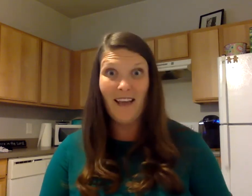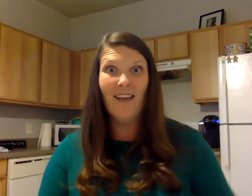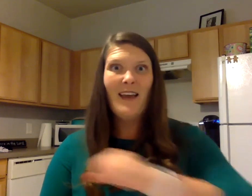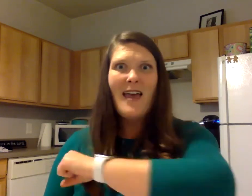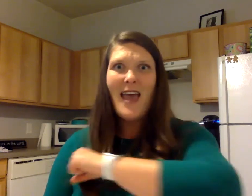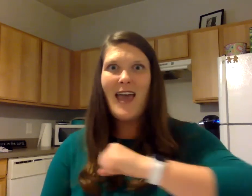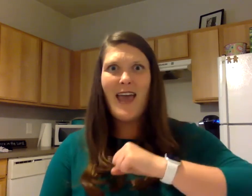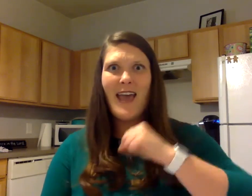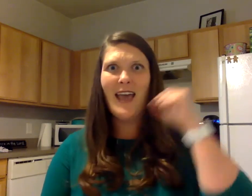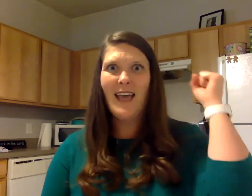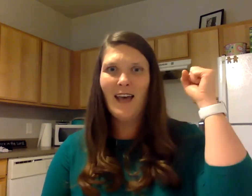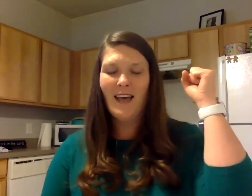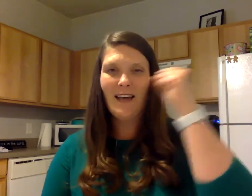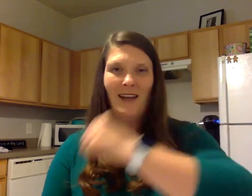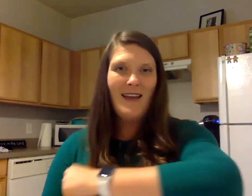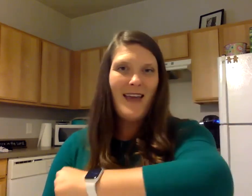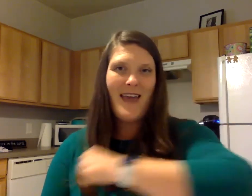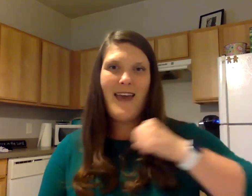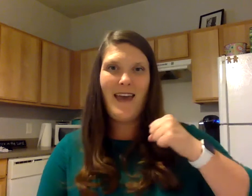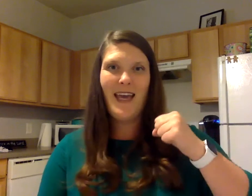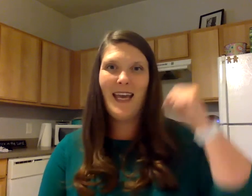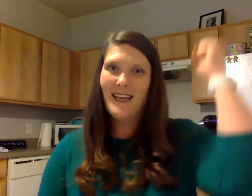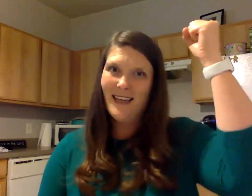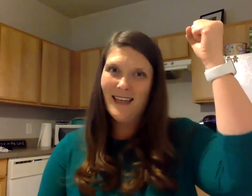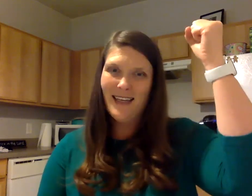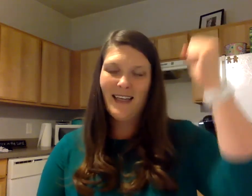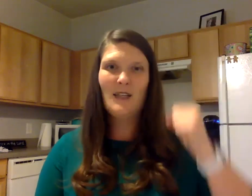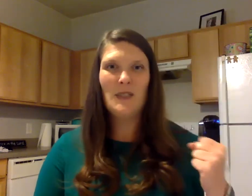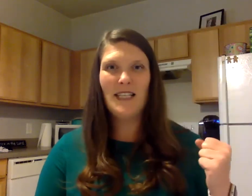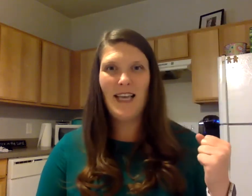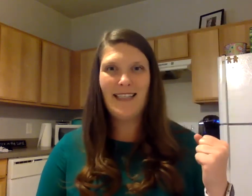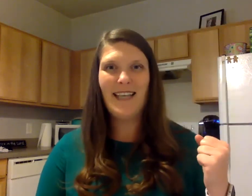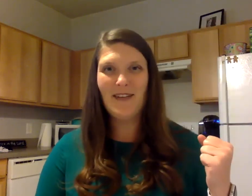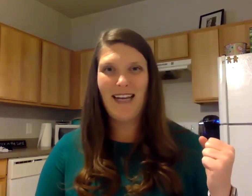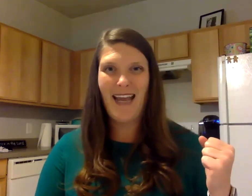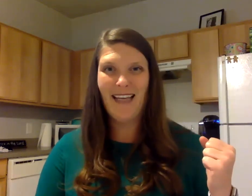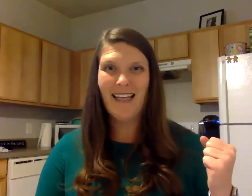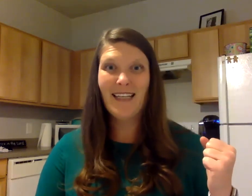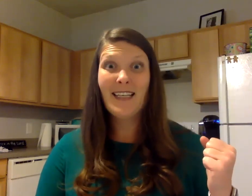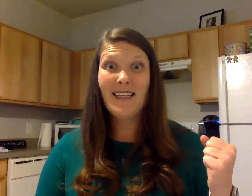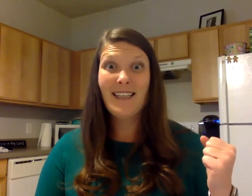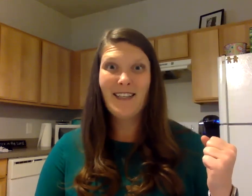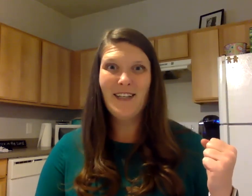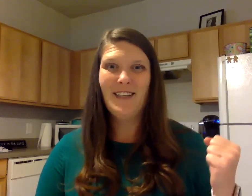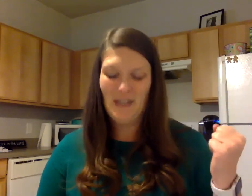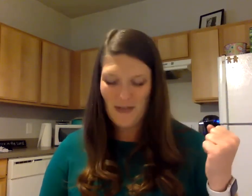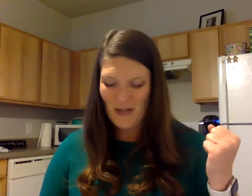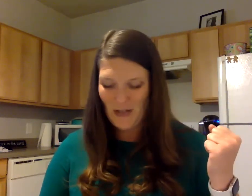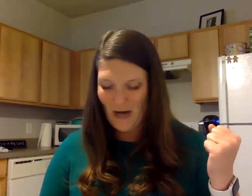egg egg it's the last sound in egg good good job